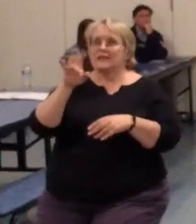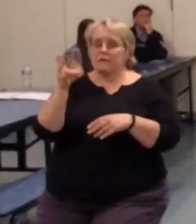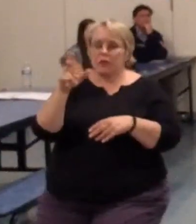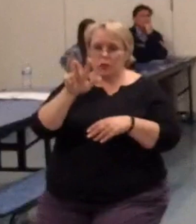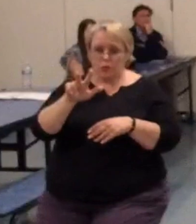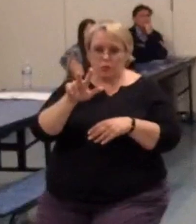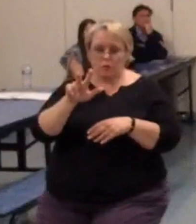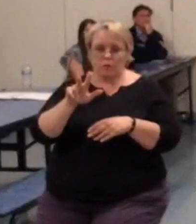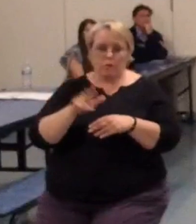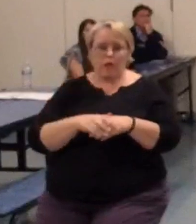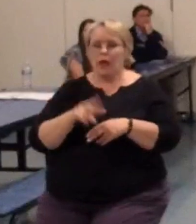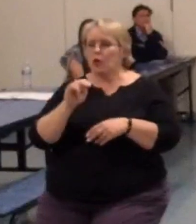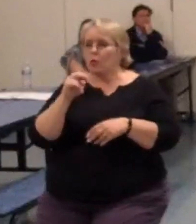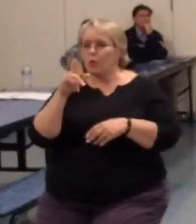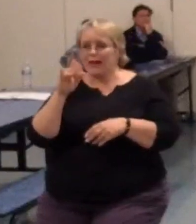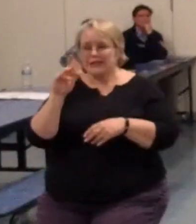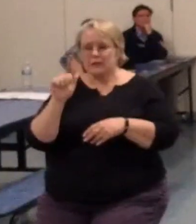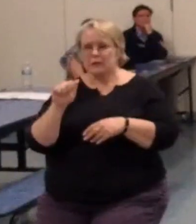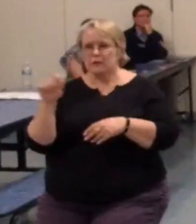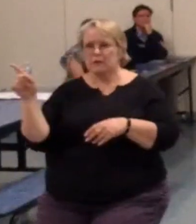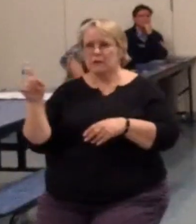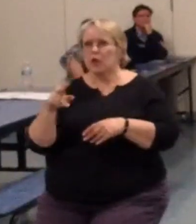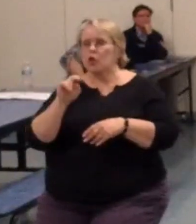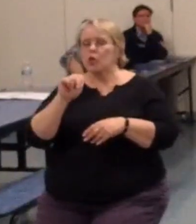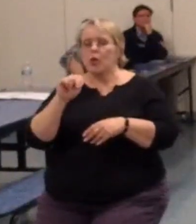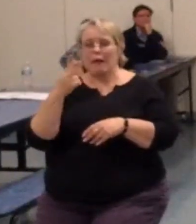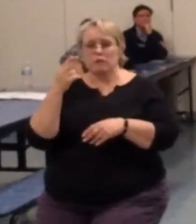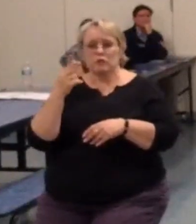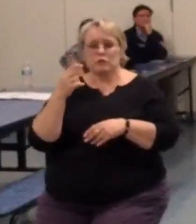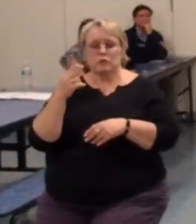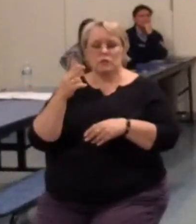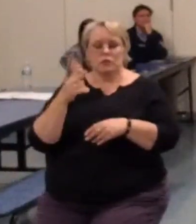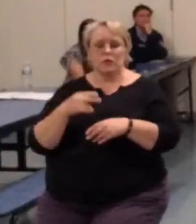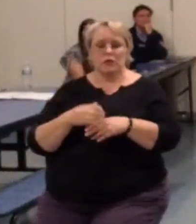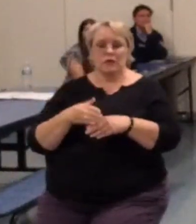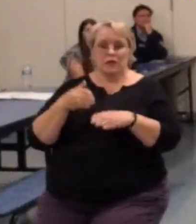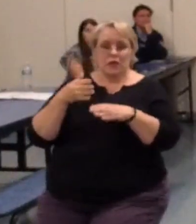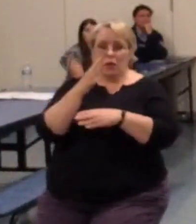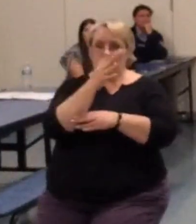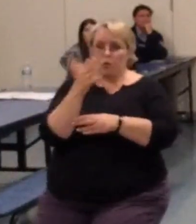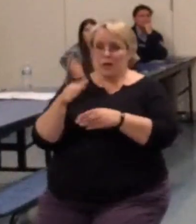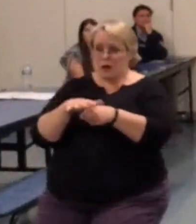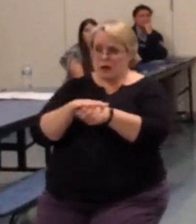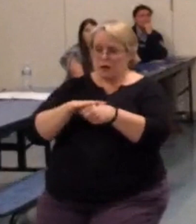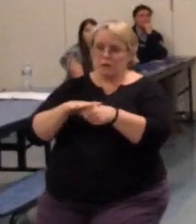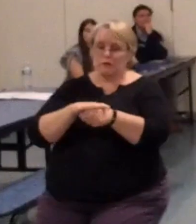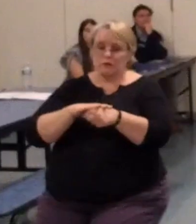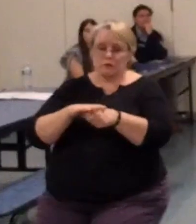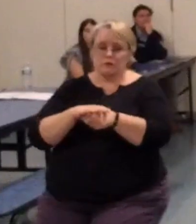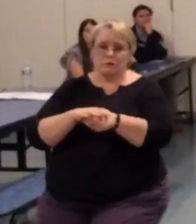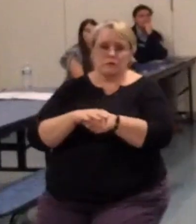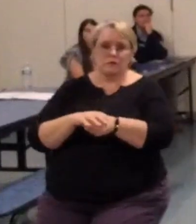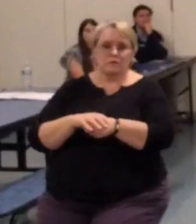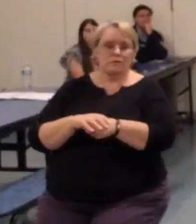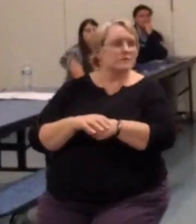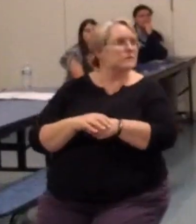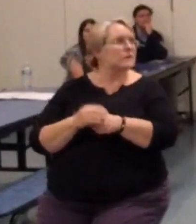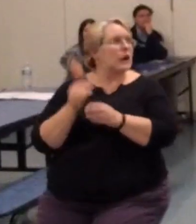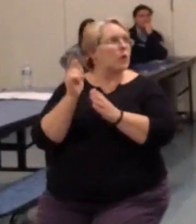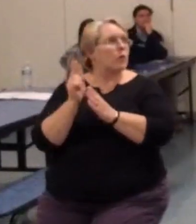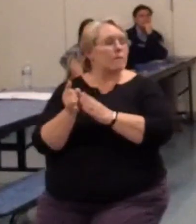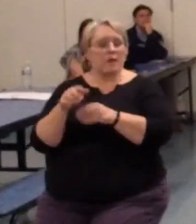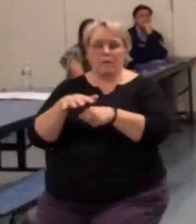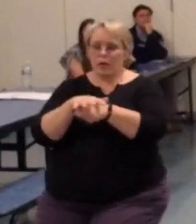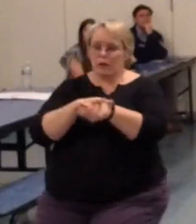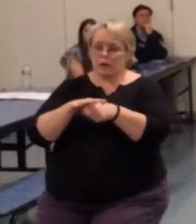and Nebraska, not Nebraska, New Hampshire. That wooded area in there. I'd like to speak one minute about